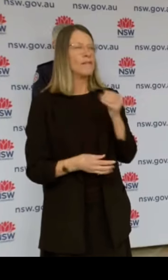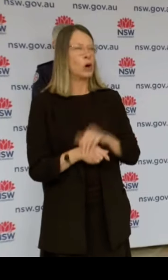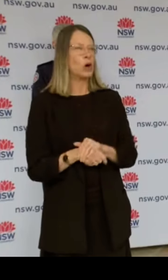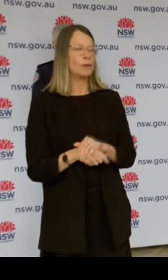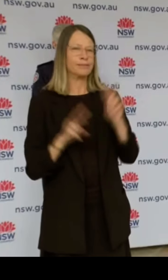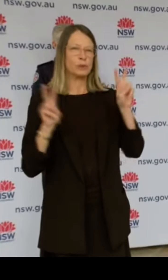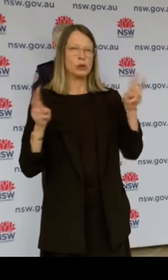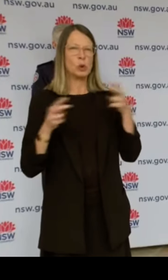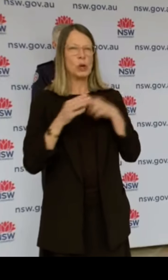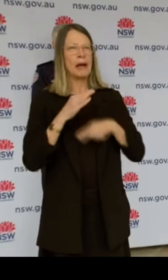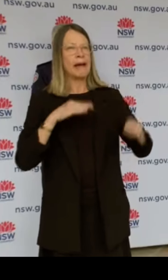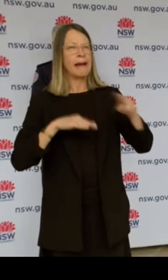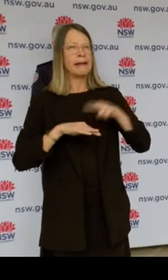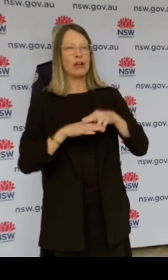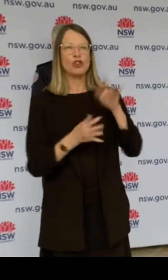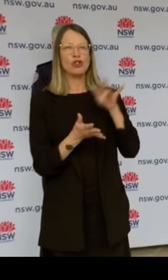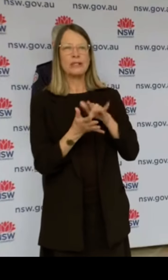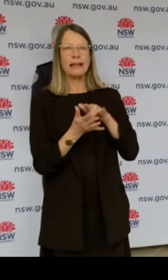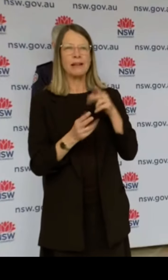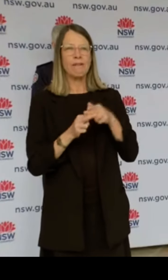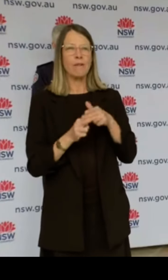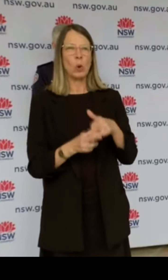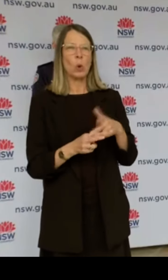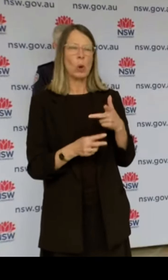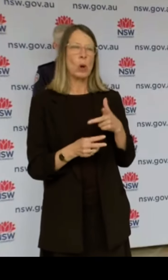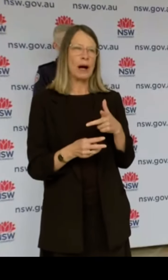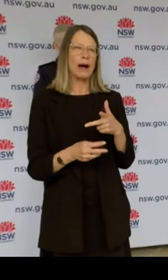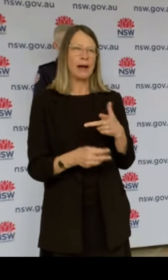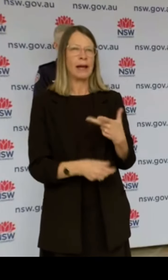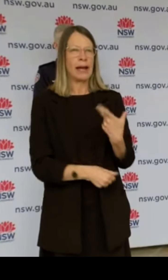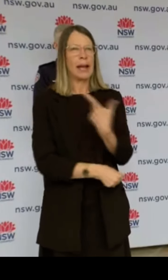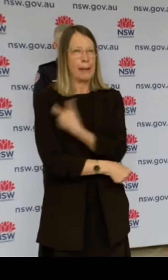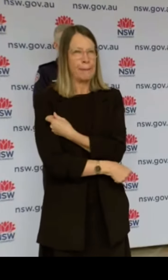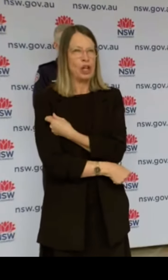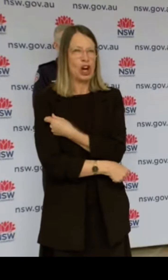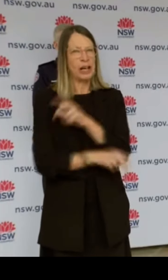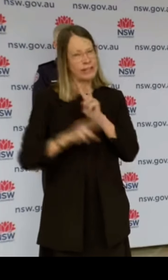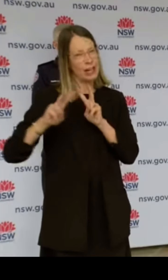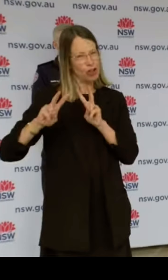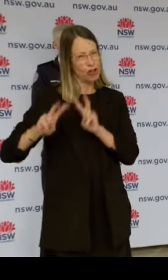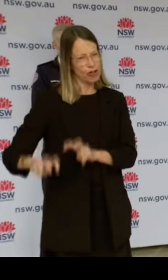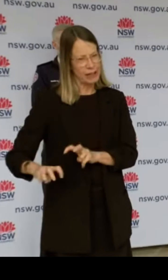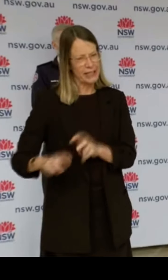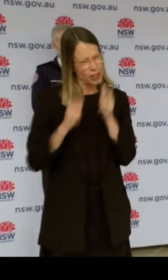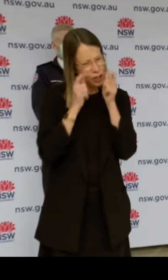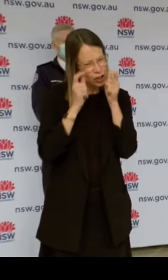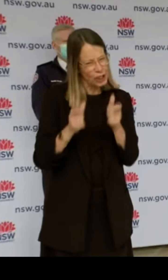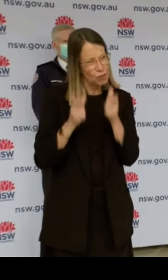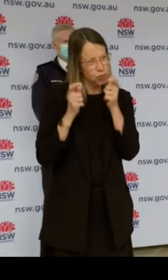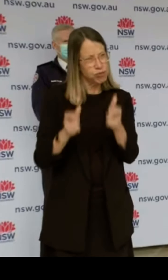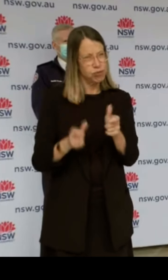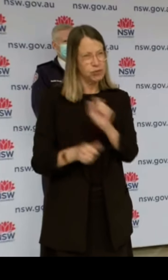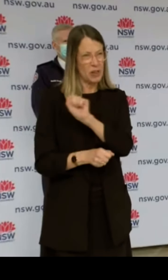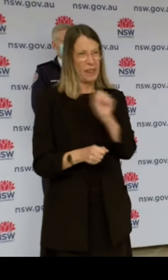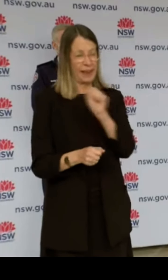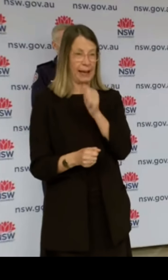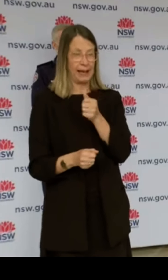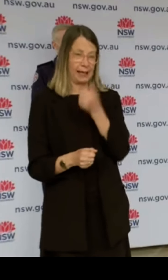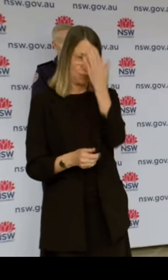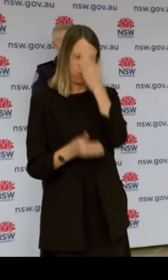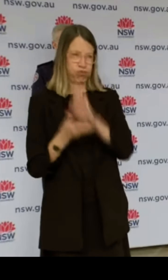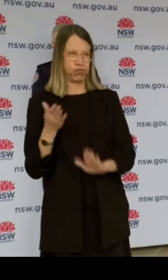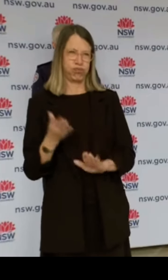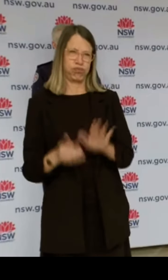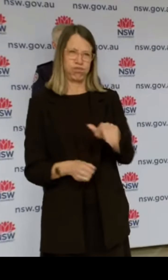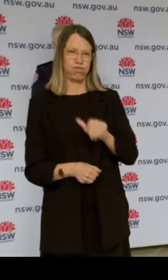Centre for Immunisation Research and Surveillance. I spoke personally this morning to Professor Christine McCartney